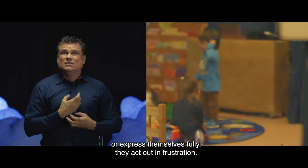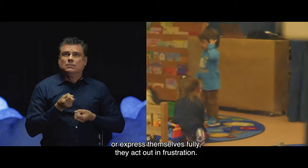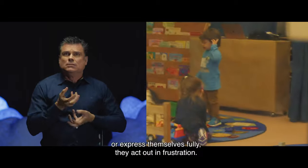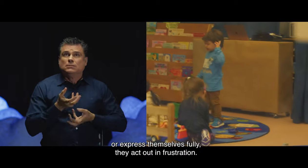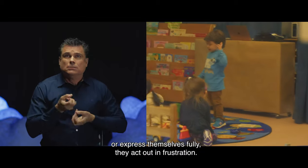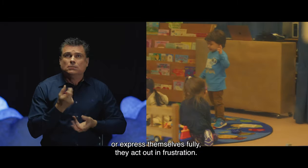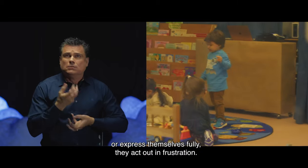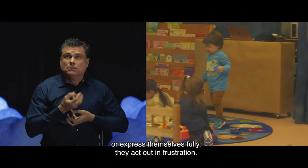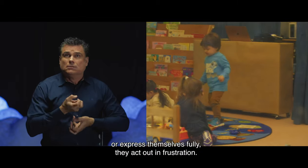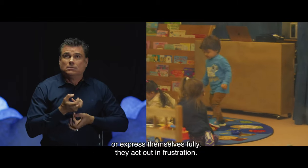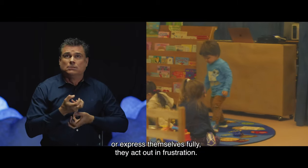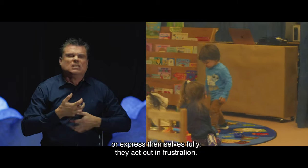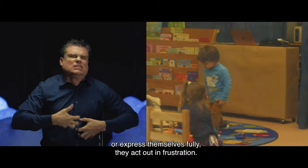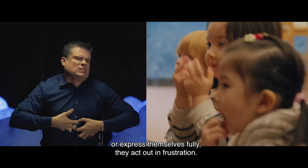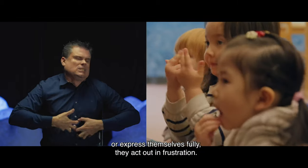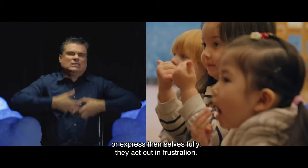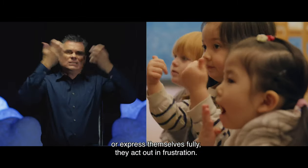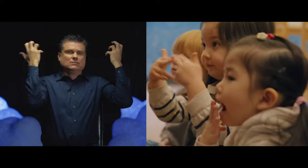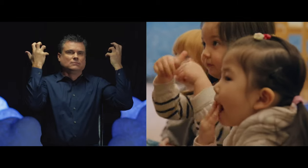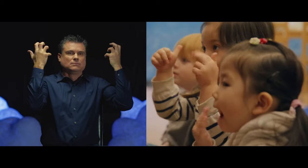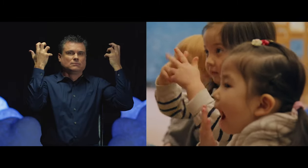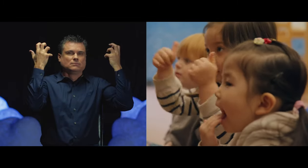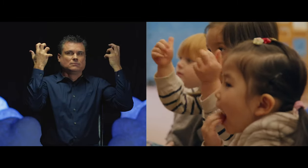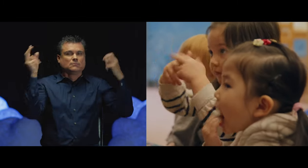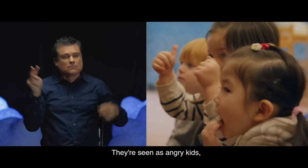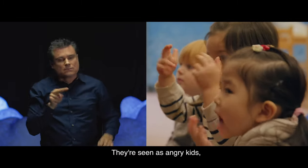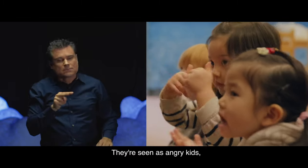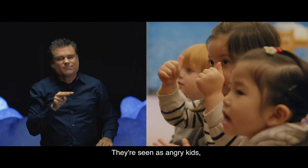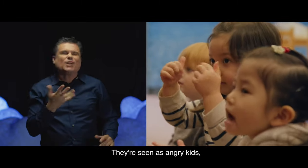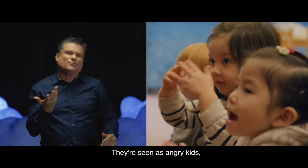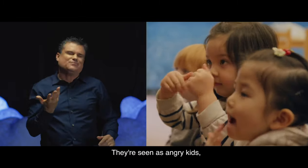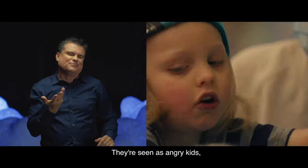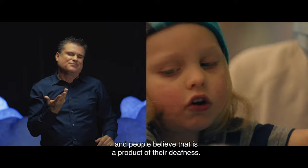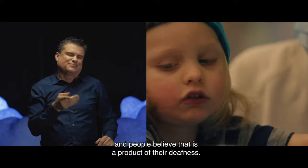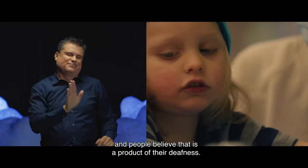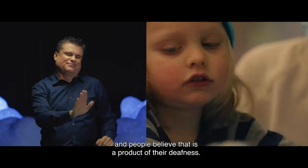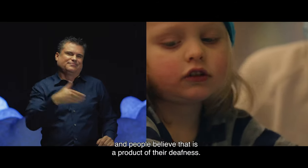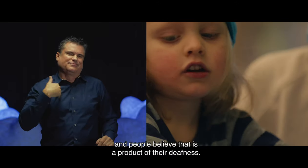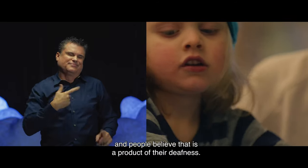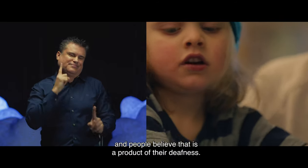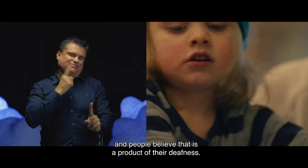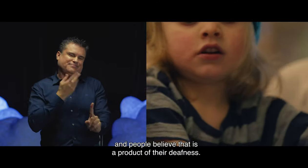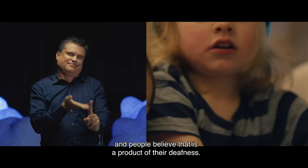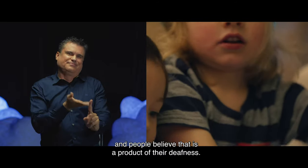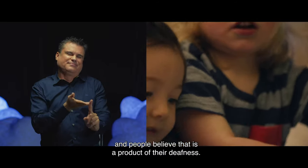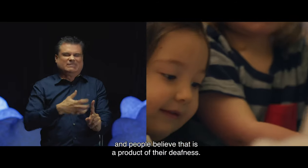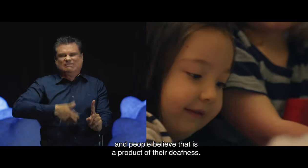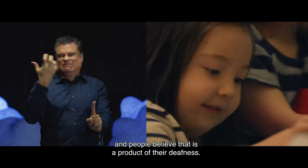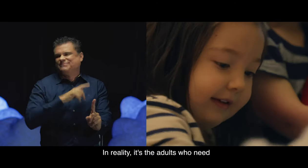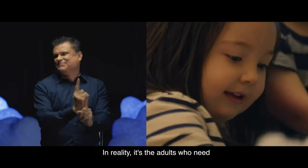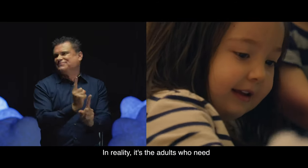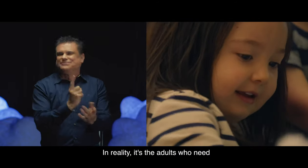communicate or express themselves fully, they act out in frustration. They're seen as angry kids and people believe that is a product of their